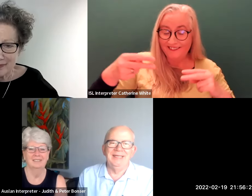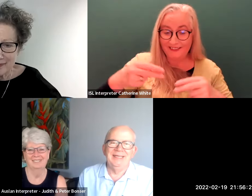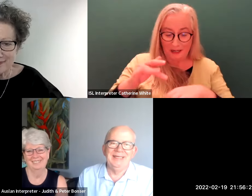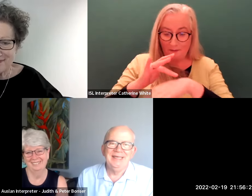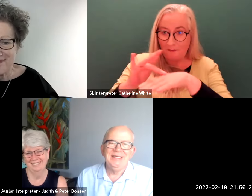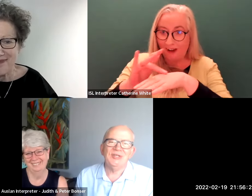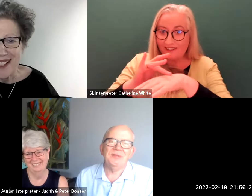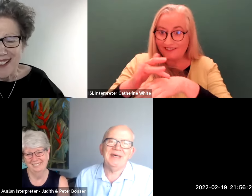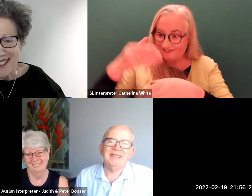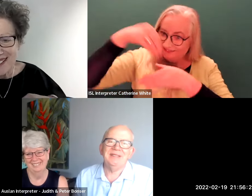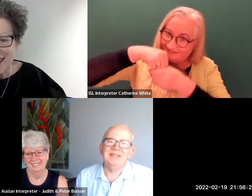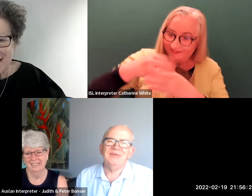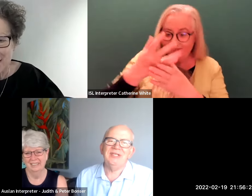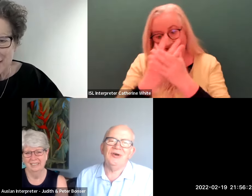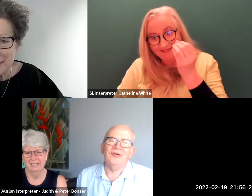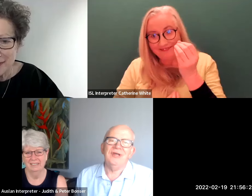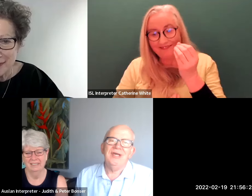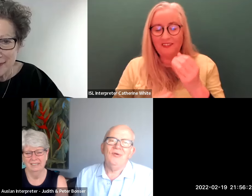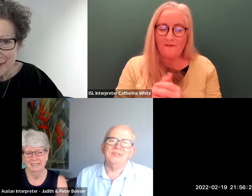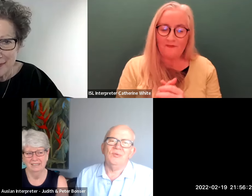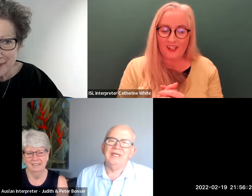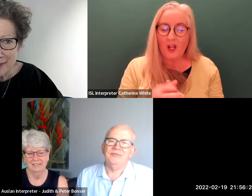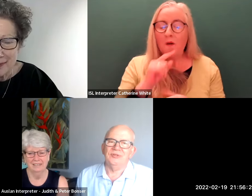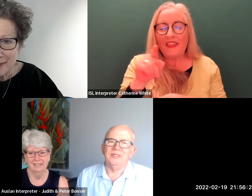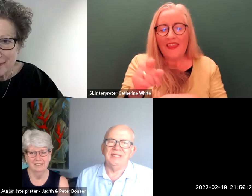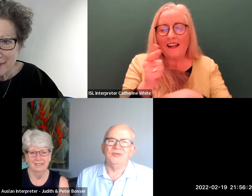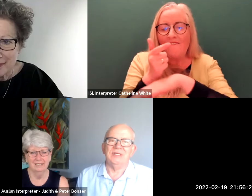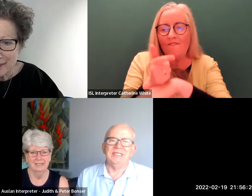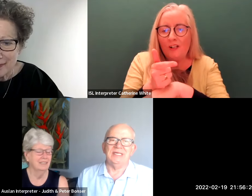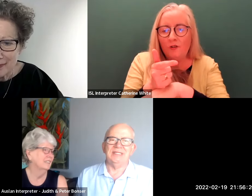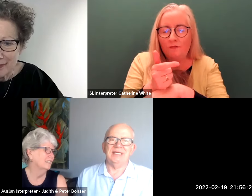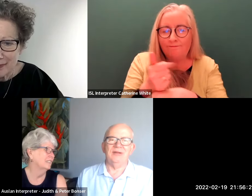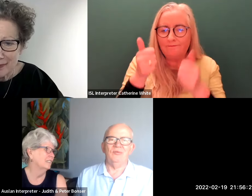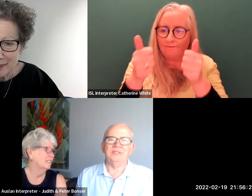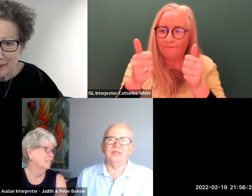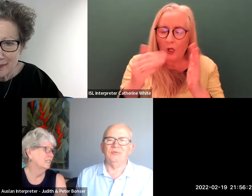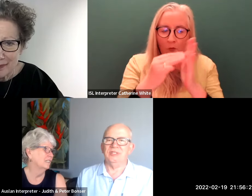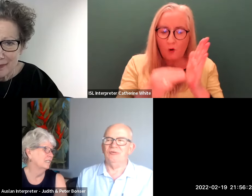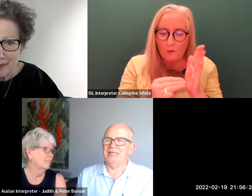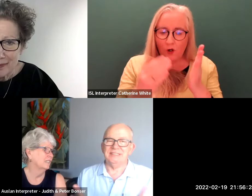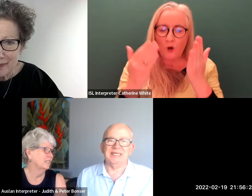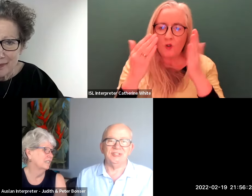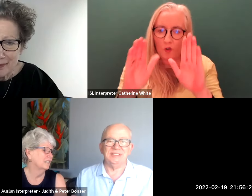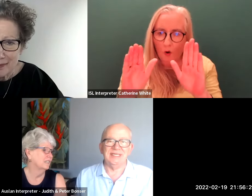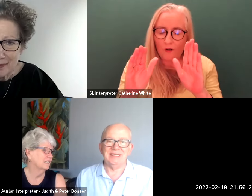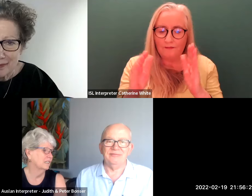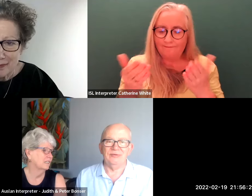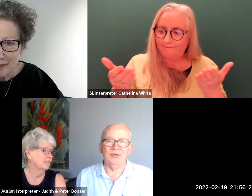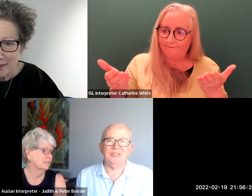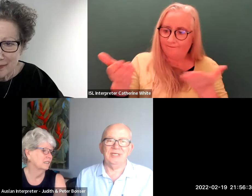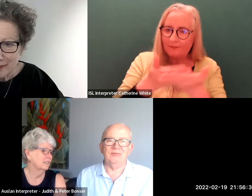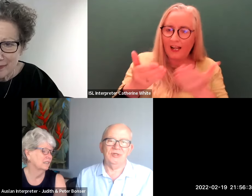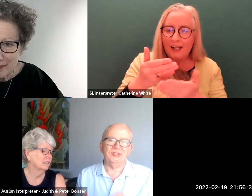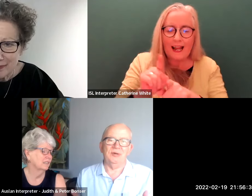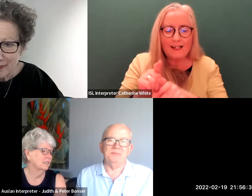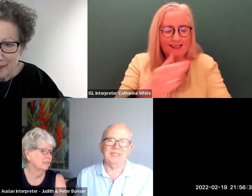so the the video was a wonderful documentary that was a was a great discussion starter for